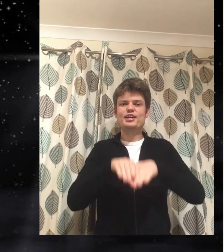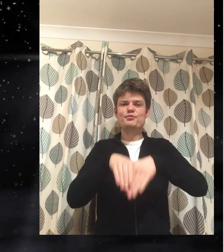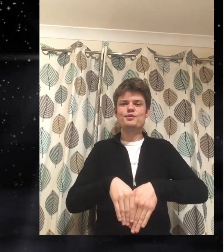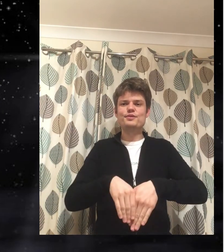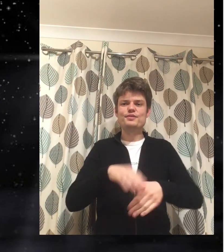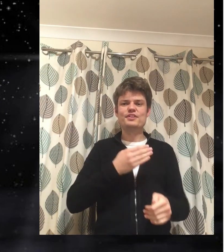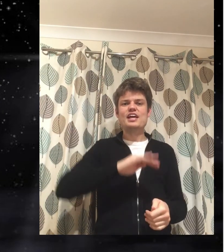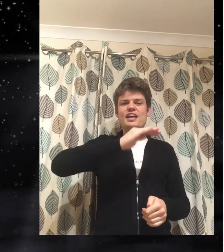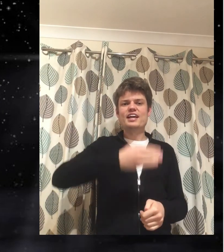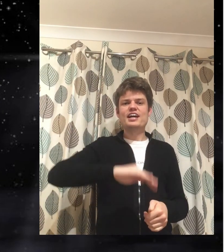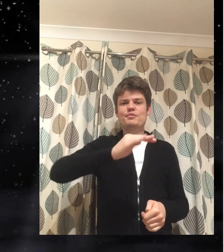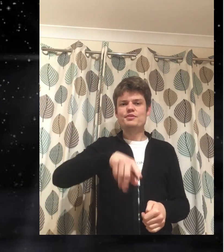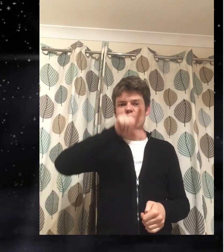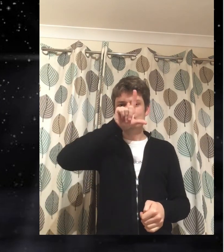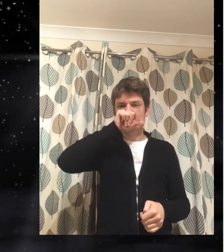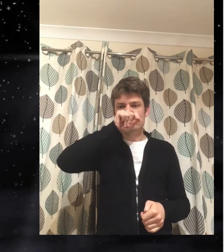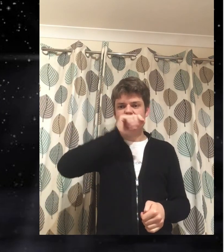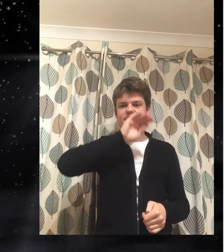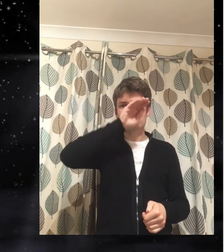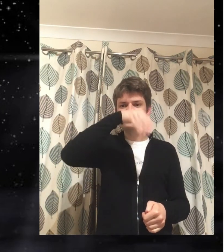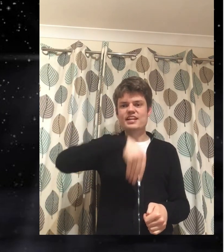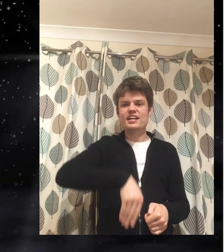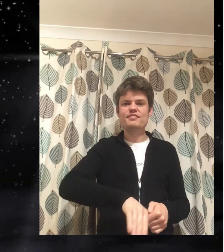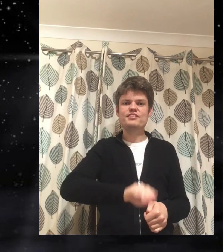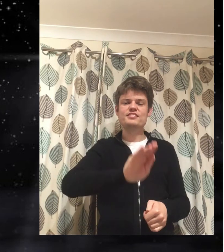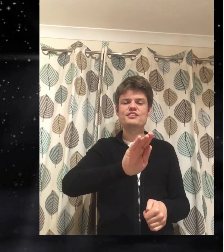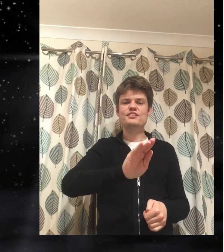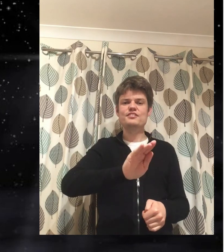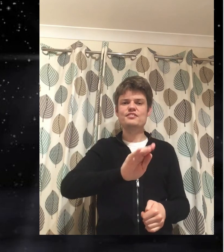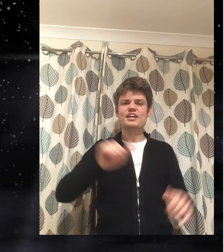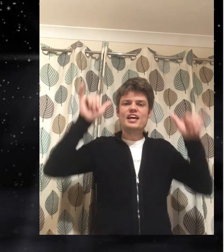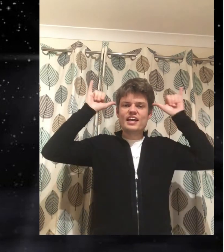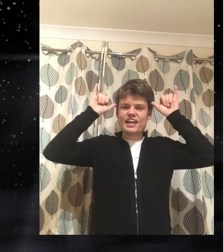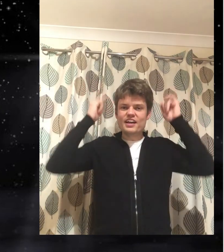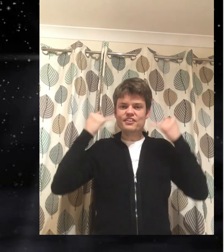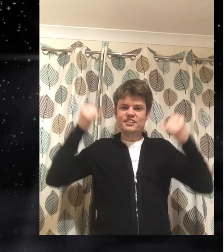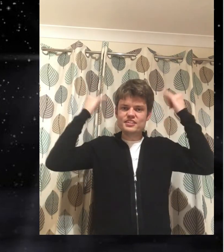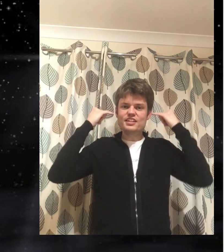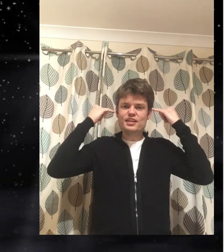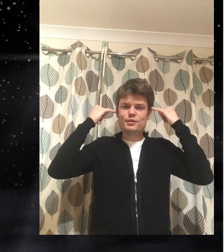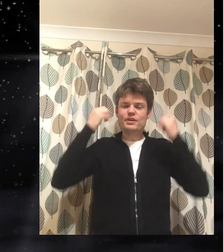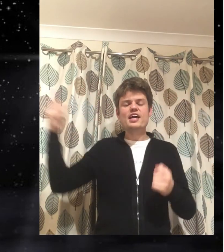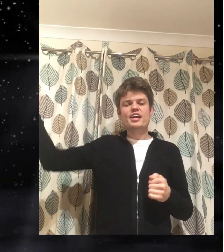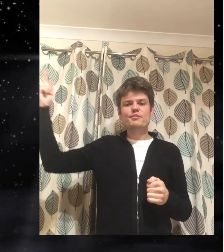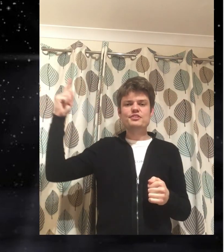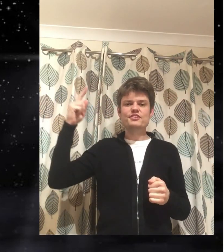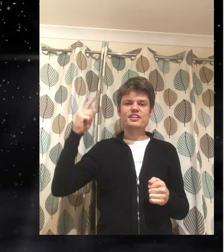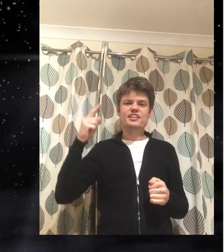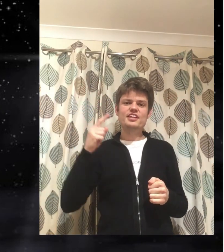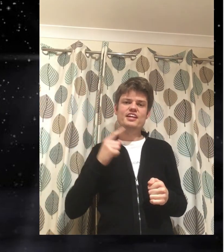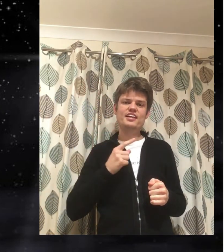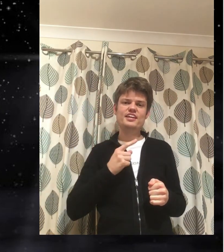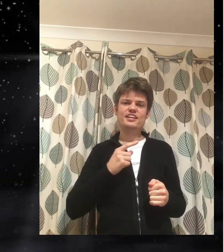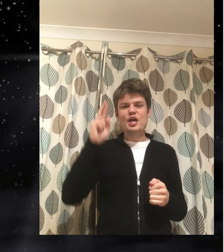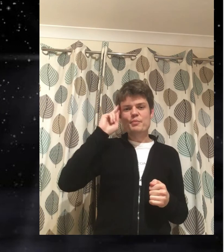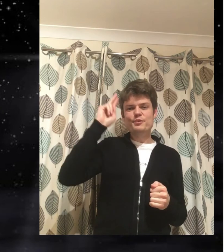kangaroo camels birds and elephants too cows and sheep can join